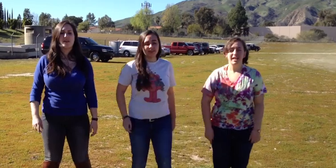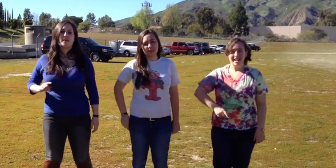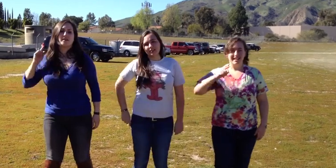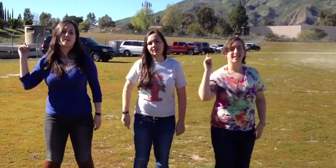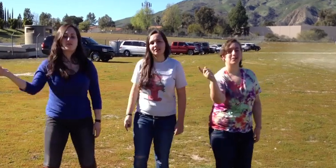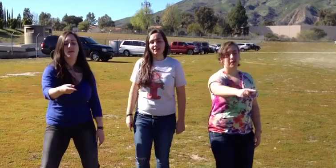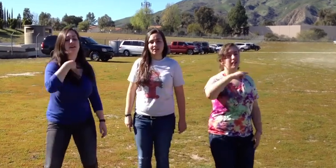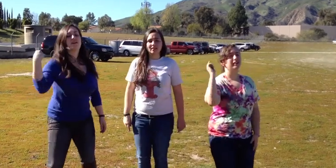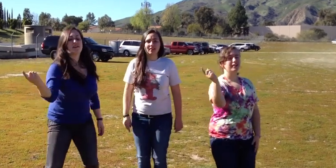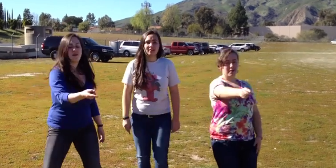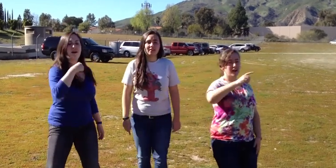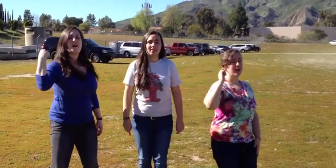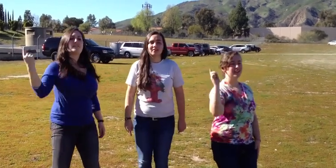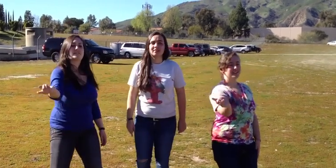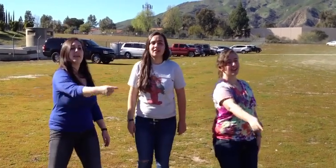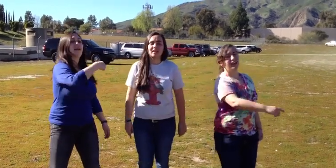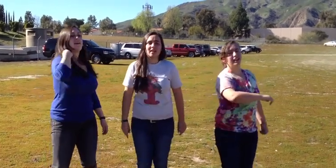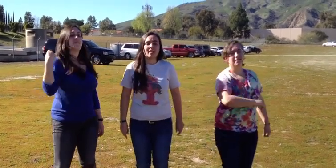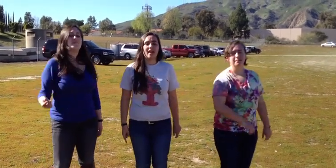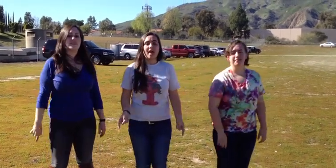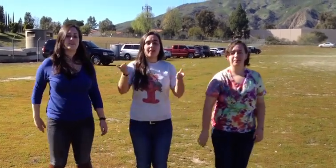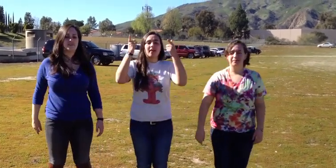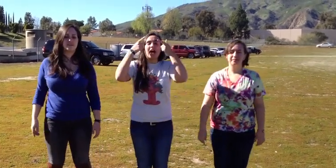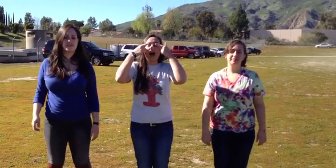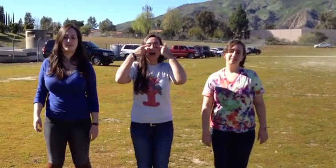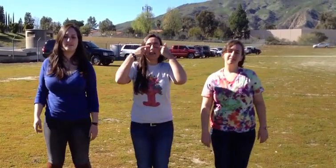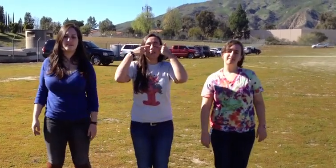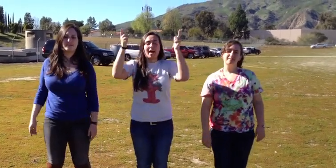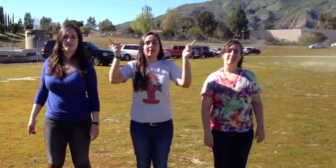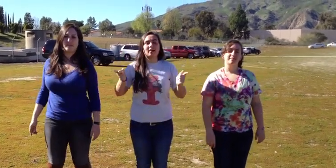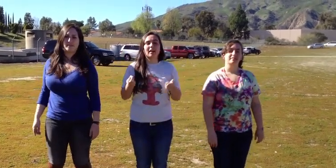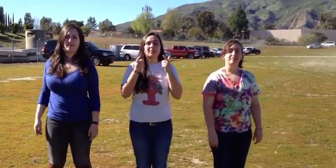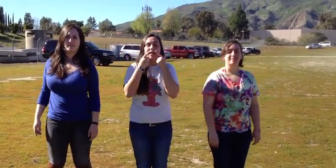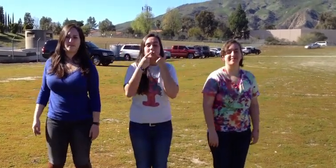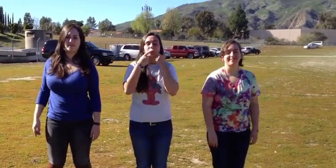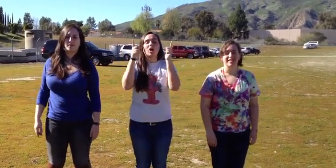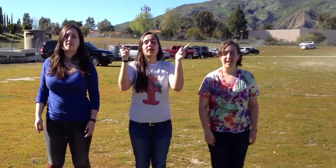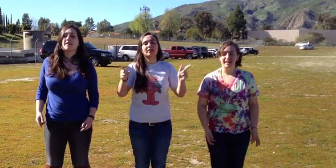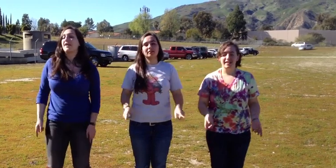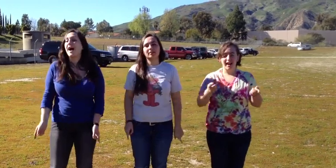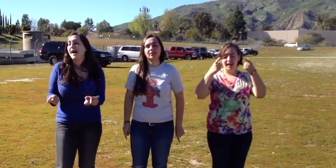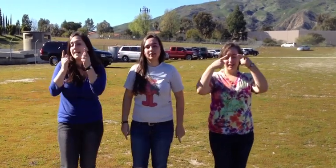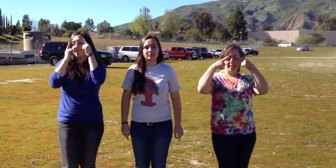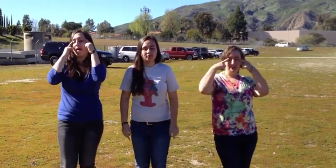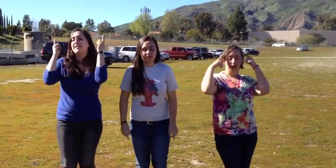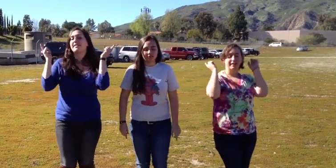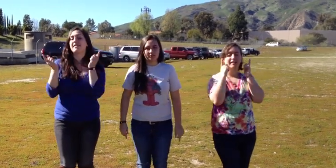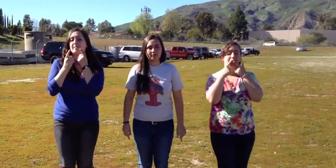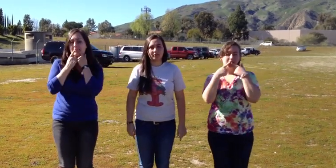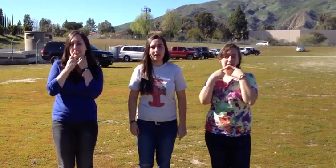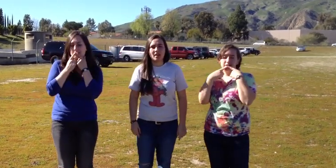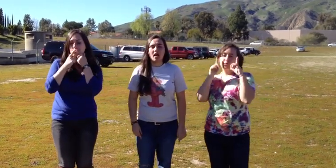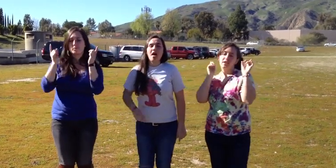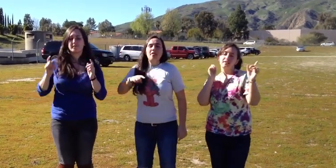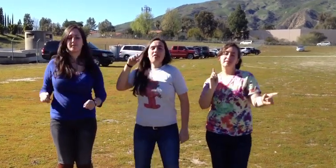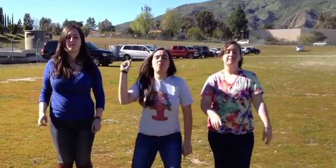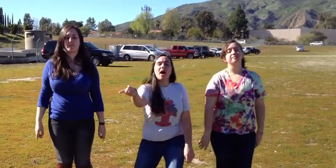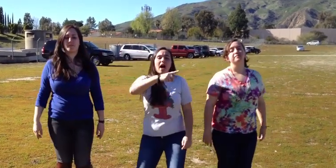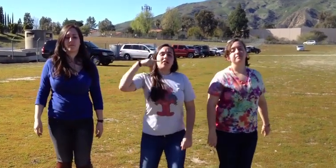The swirling waters came Their eyes met, their lips touched Their eyes met, their lips touched The water